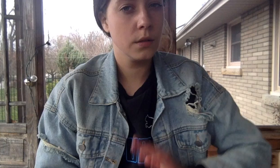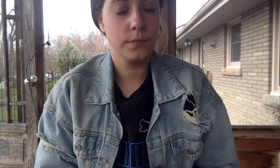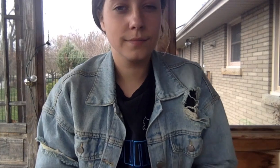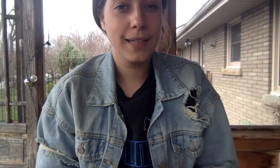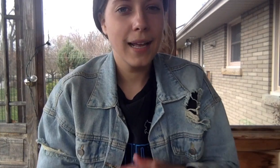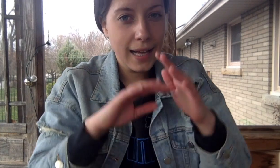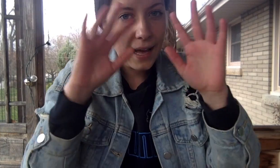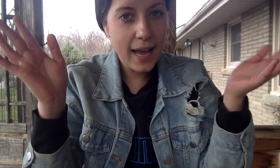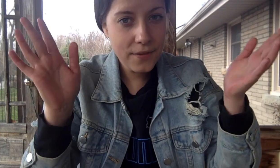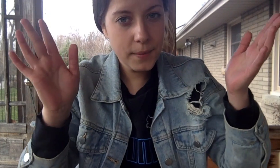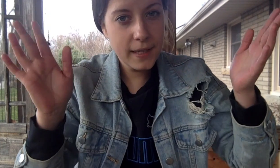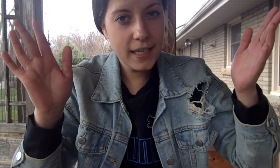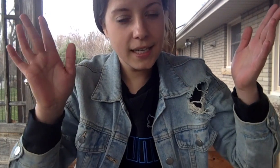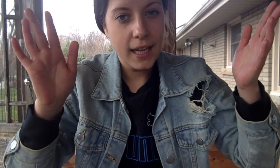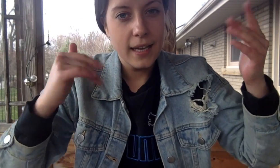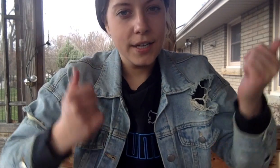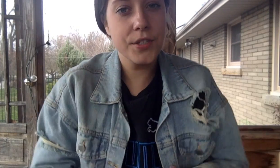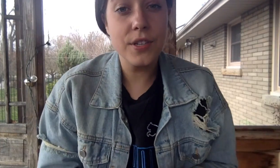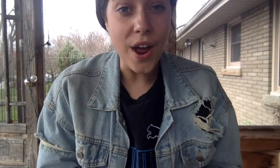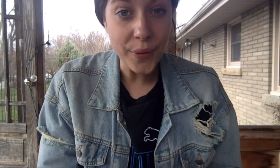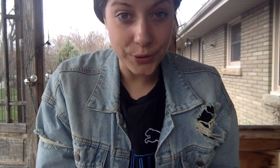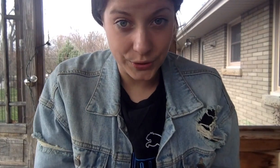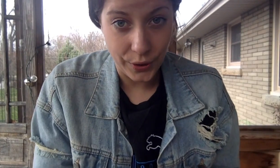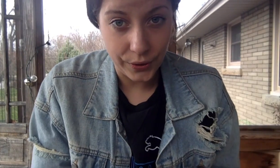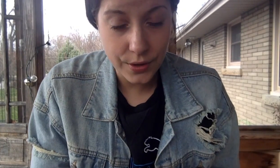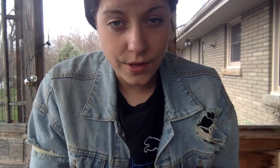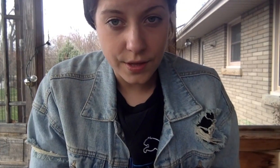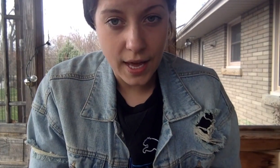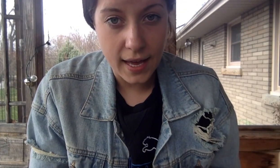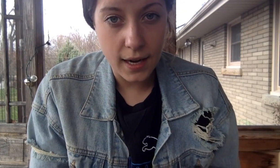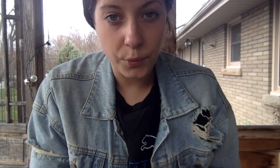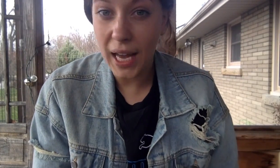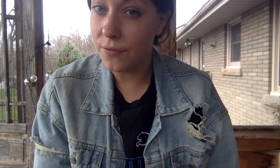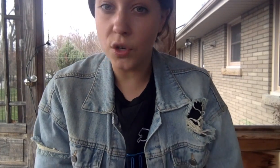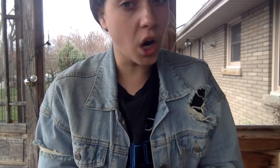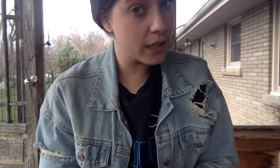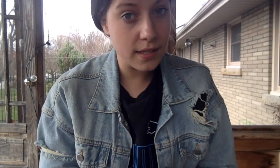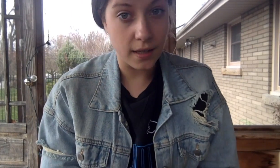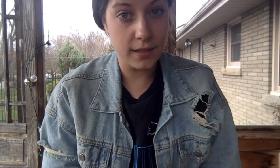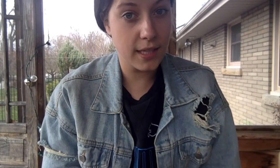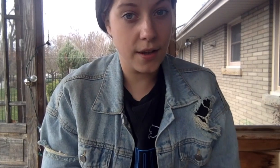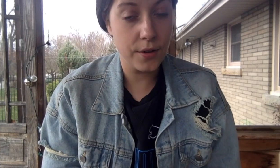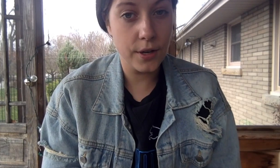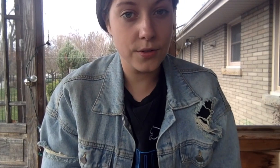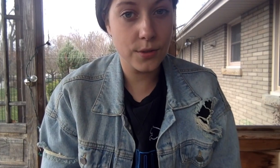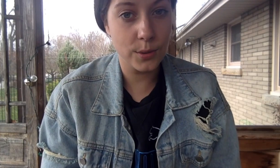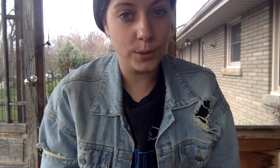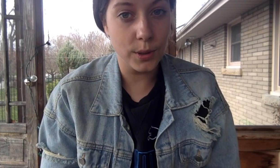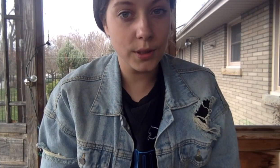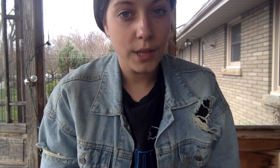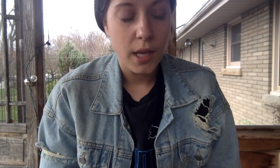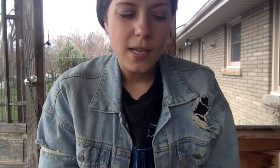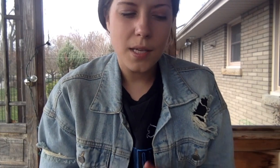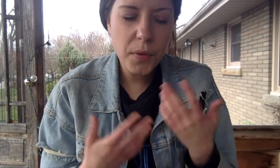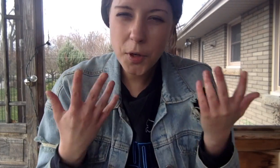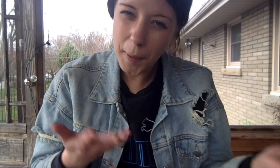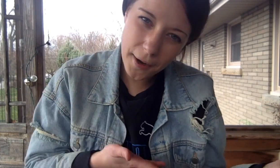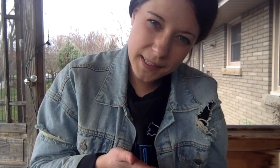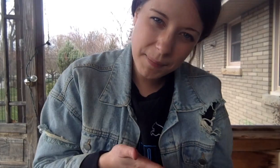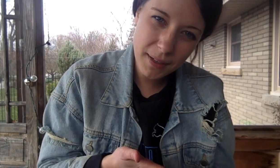hi everybody here's another song that we have not sung together at school some of your parents may